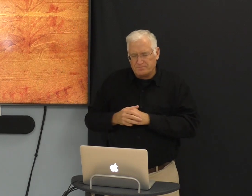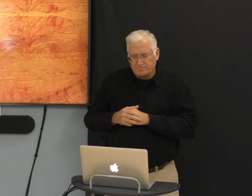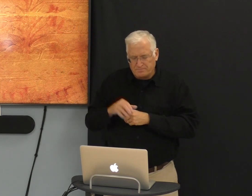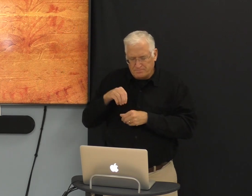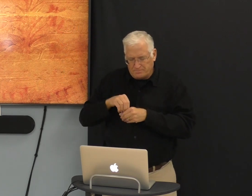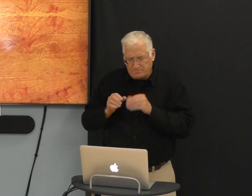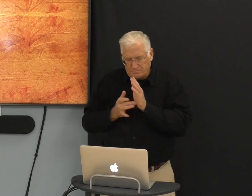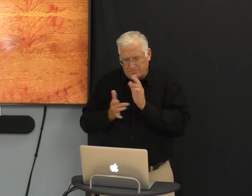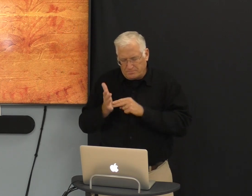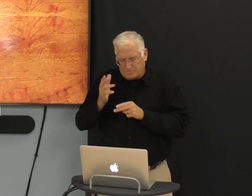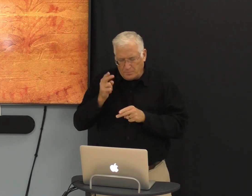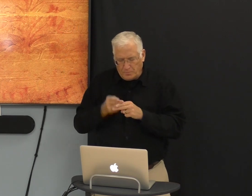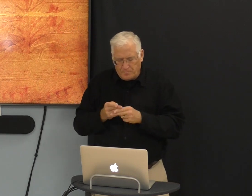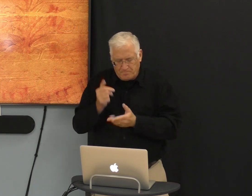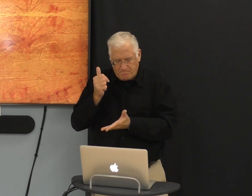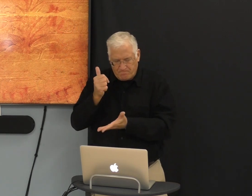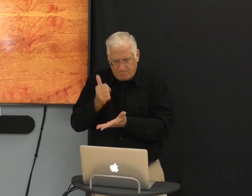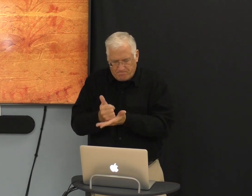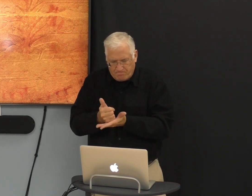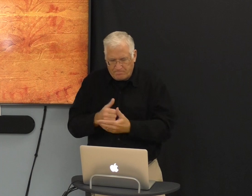presence. In Jesus' name, Amen.